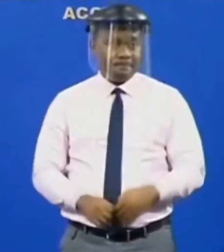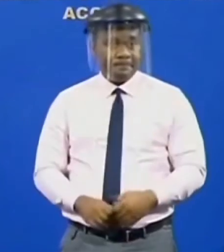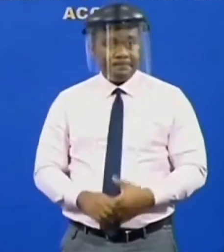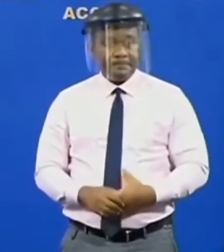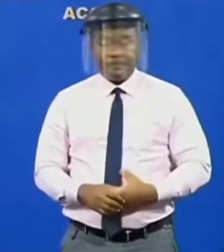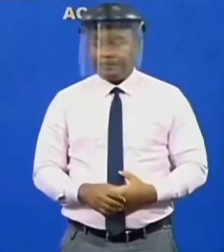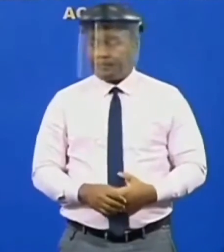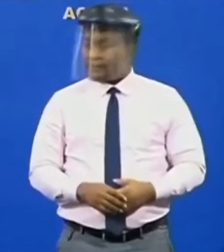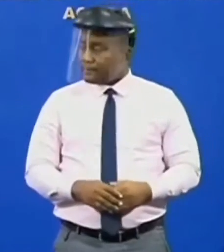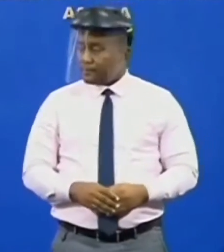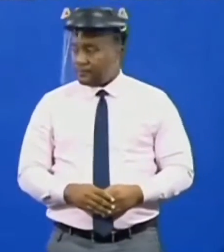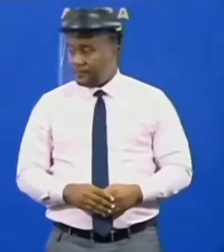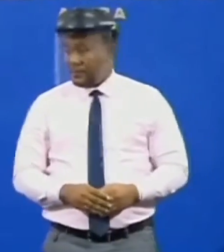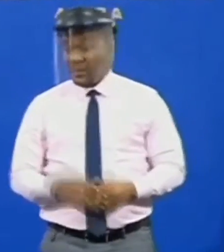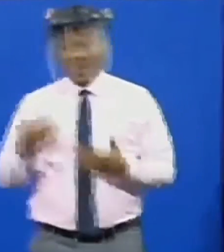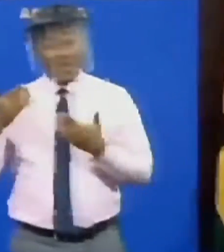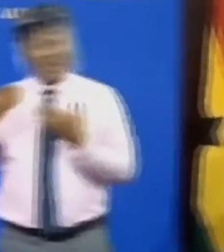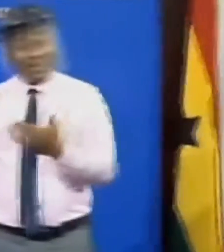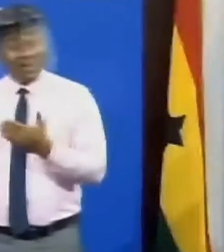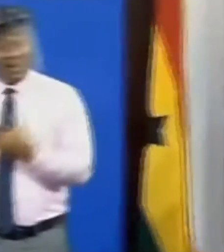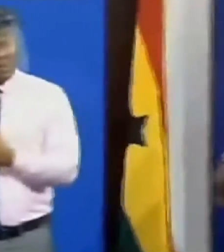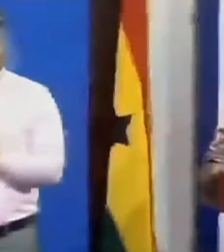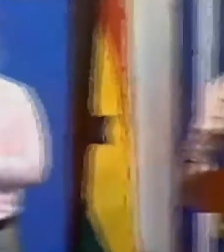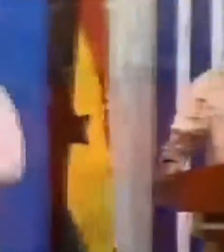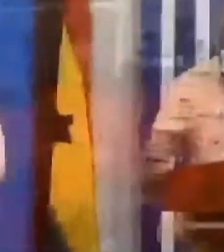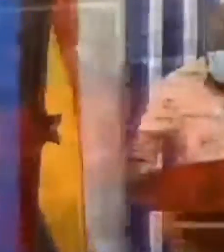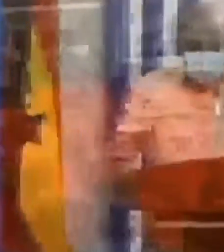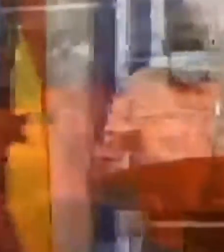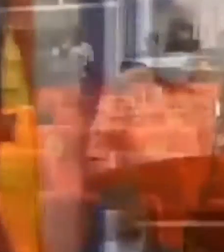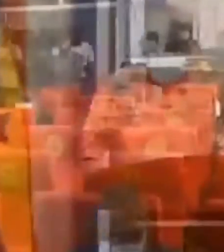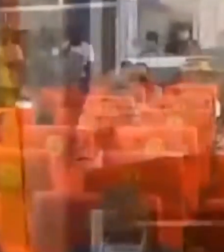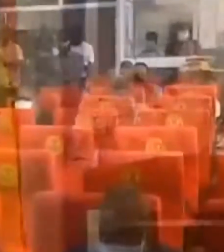Thank you, Dr. Bedusa-Codier. Um...